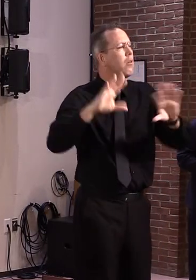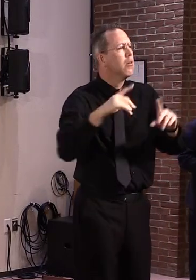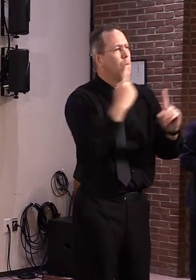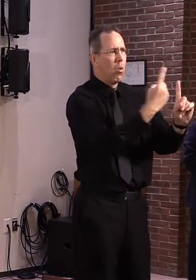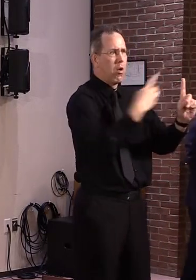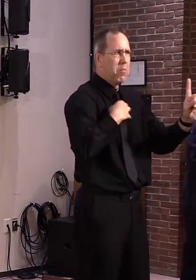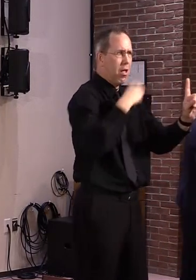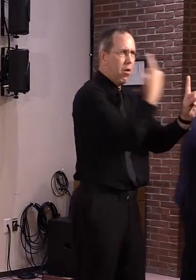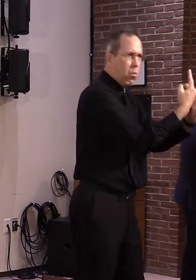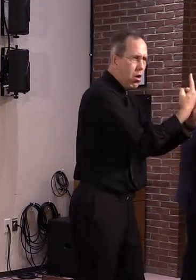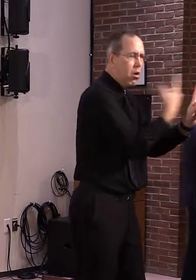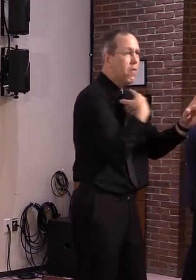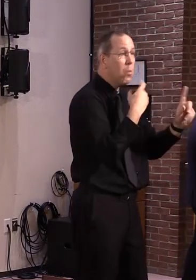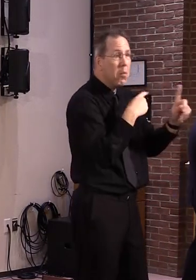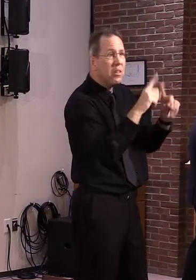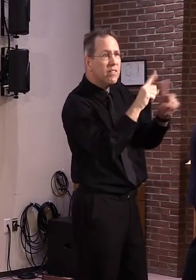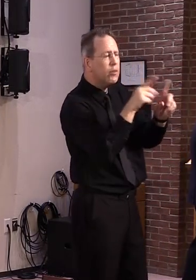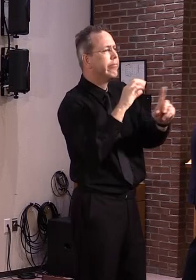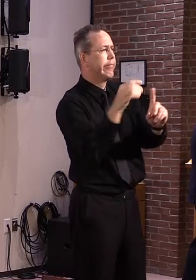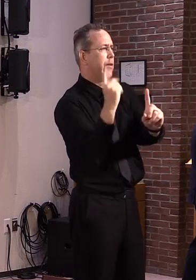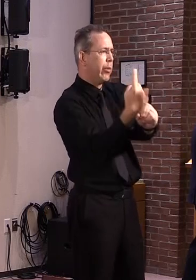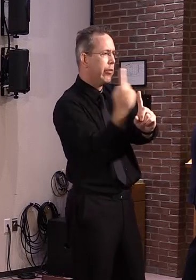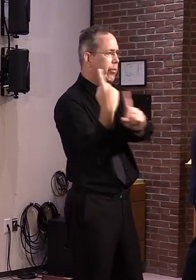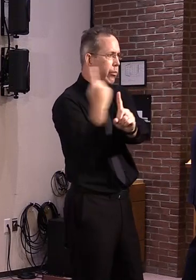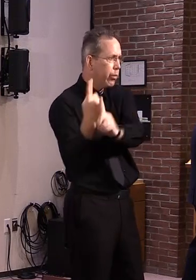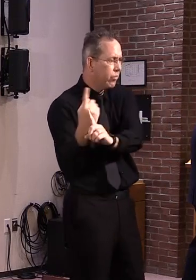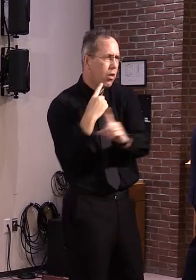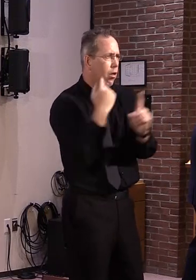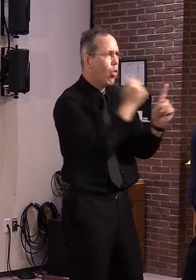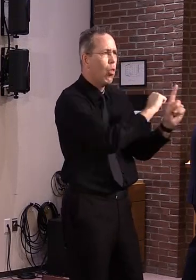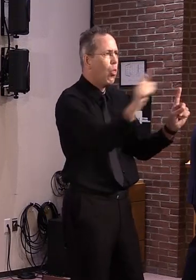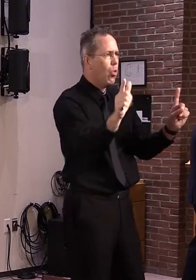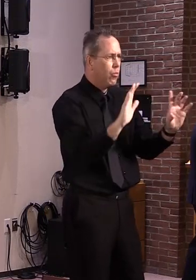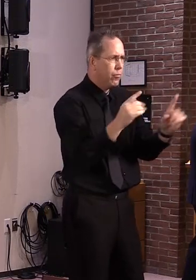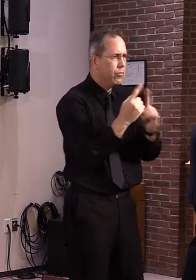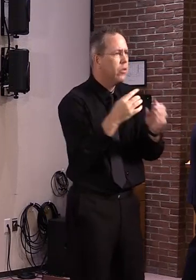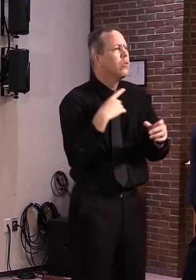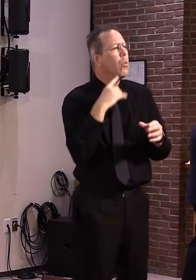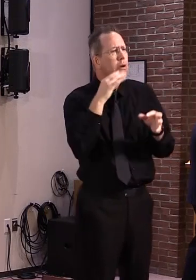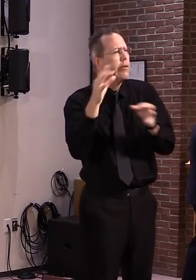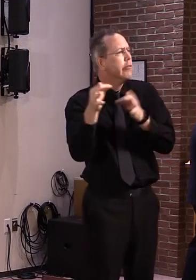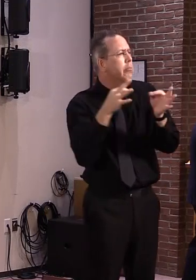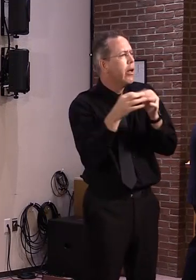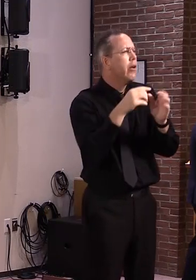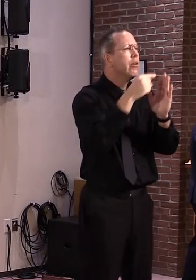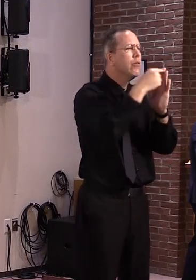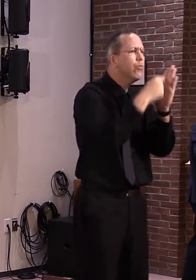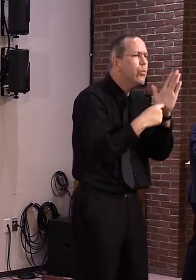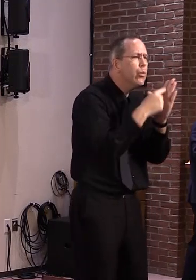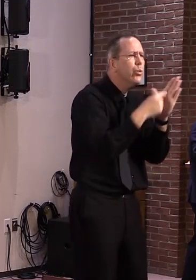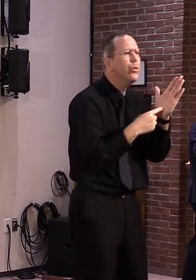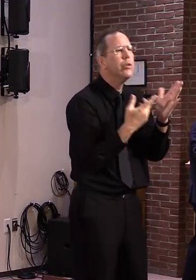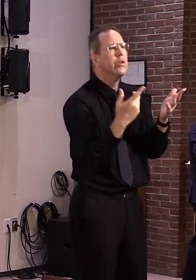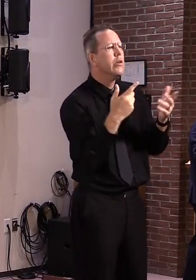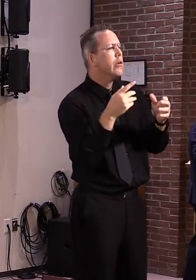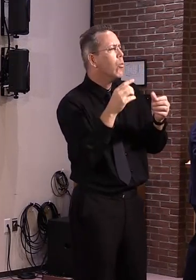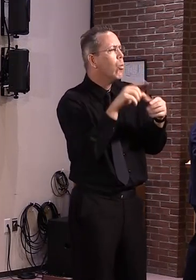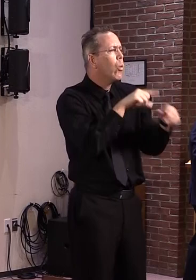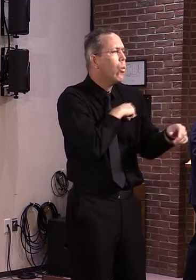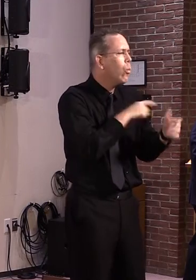as well. Now, for those employers listening, of all sizes and in all parts of the state,